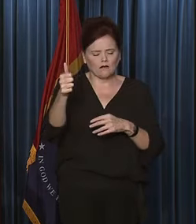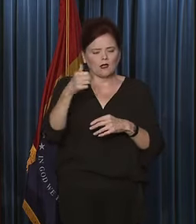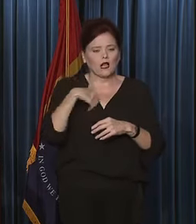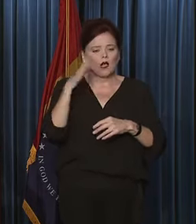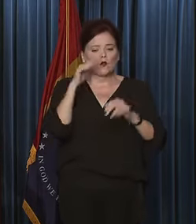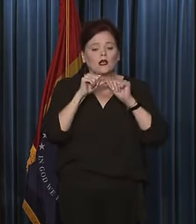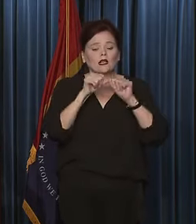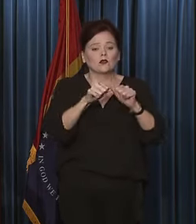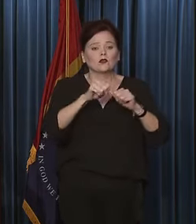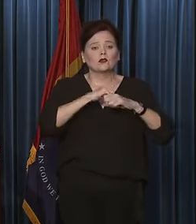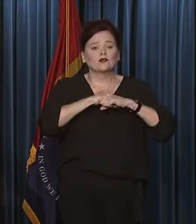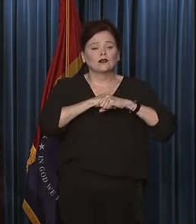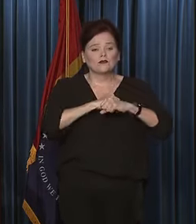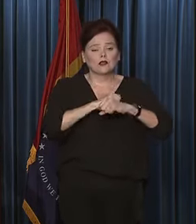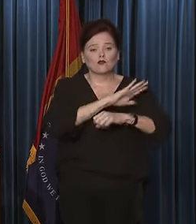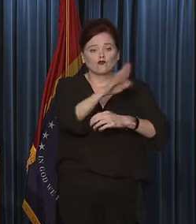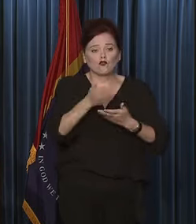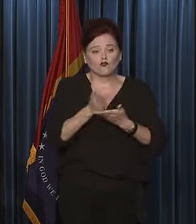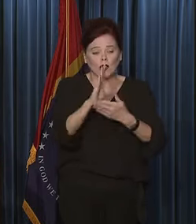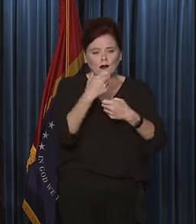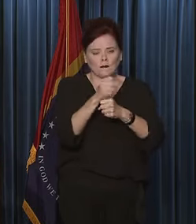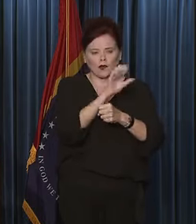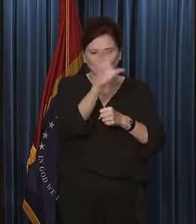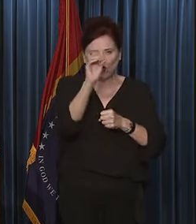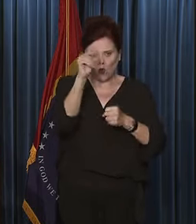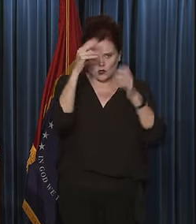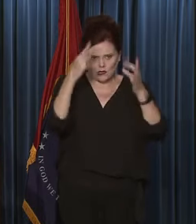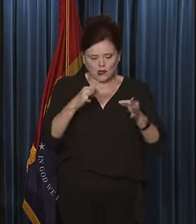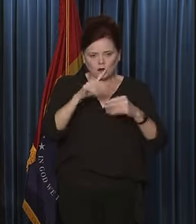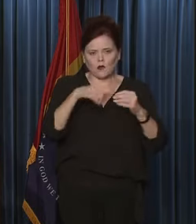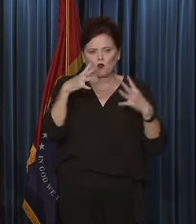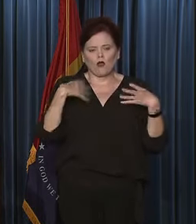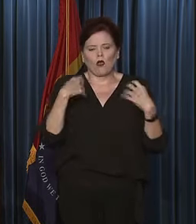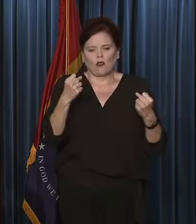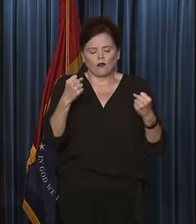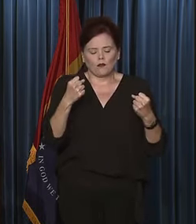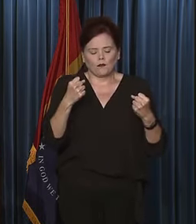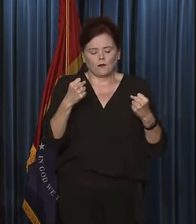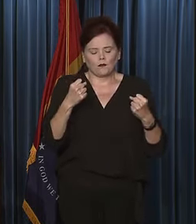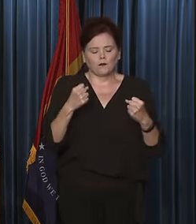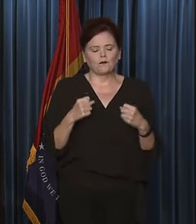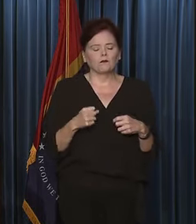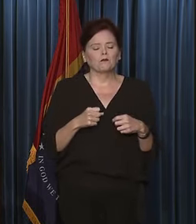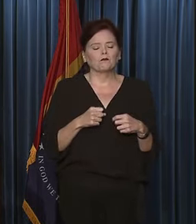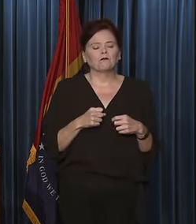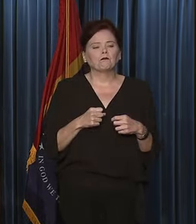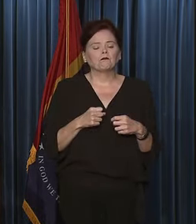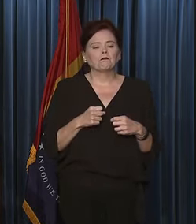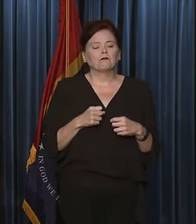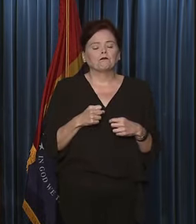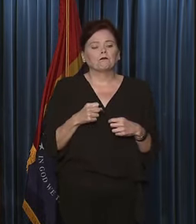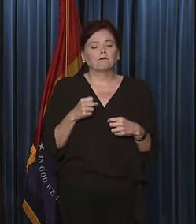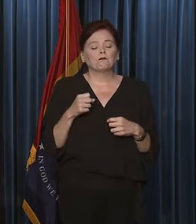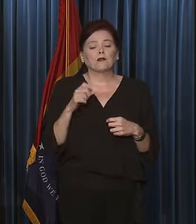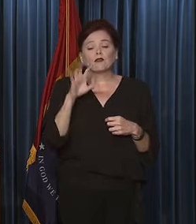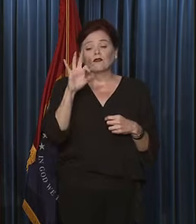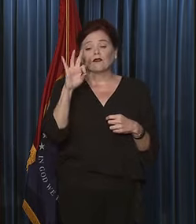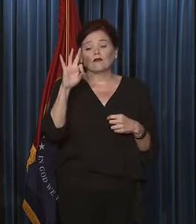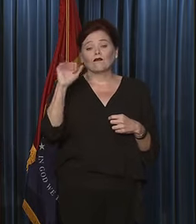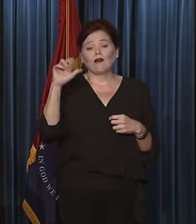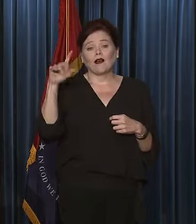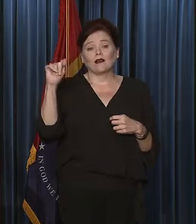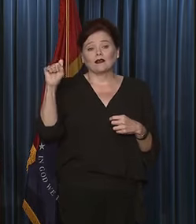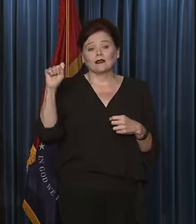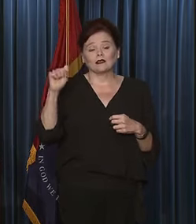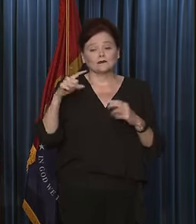defend your right to make your own choices about your health care. That being said, the facts continue